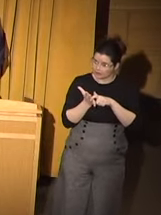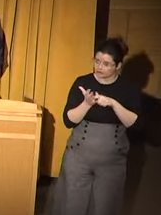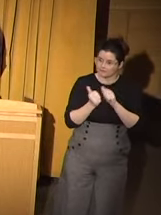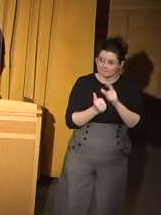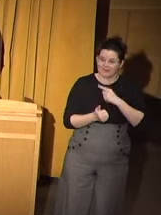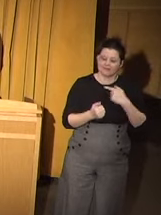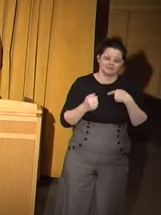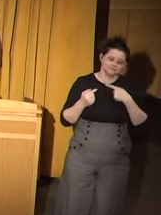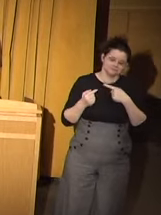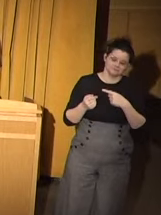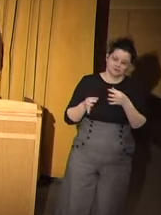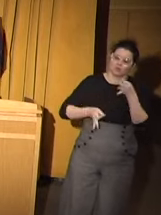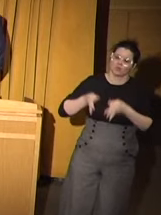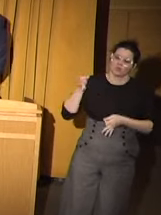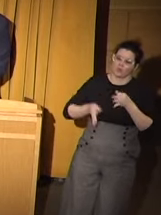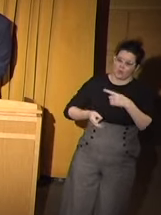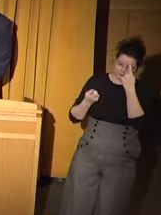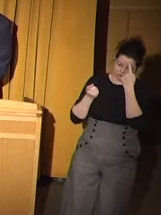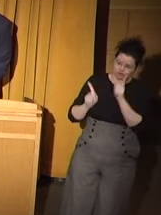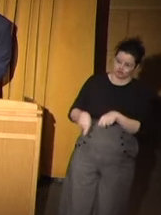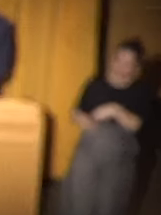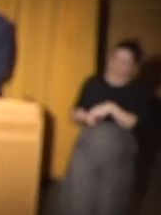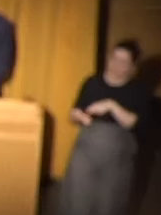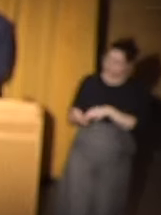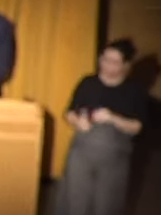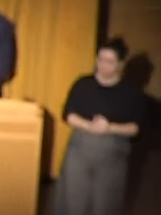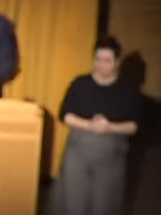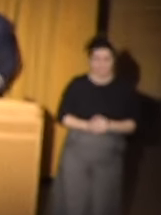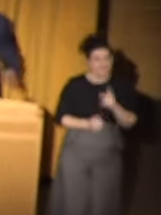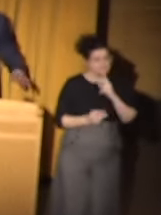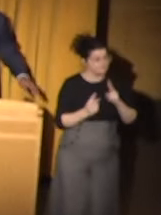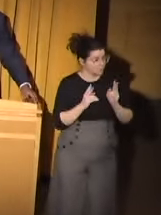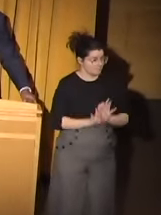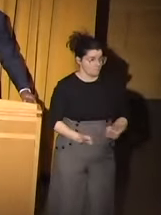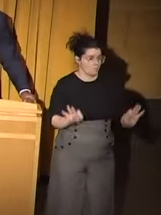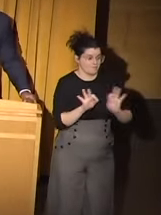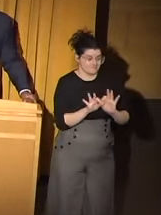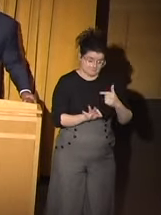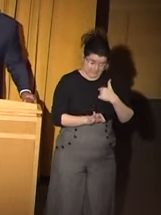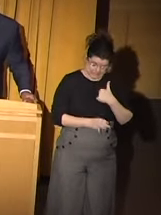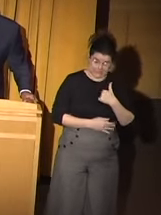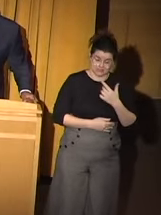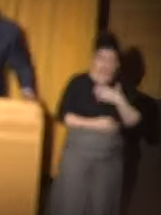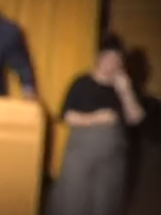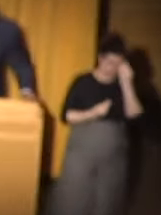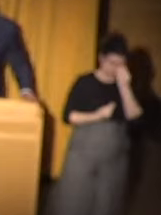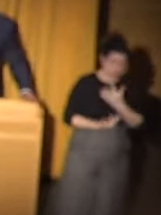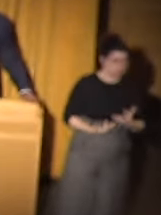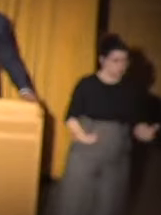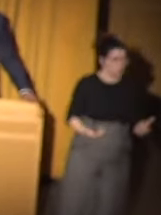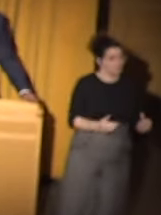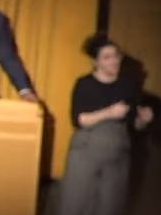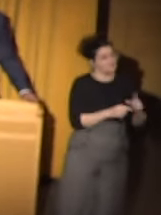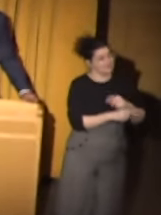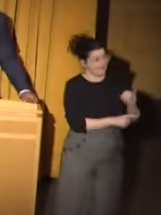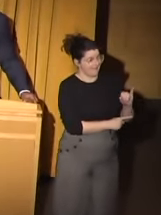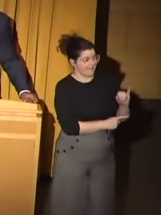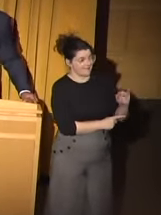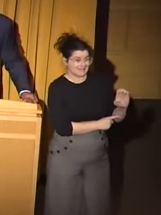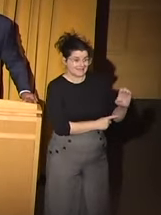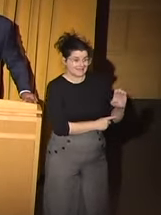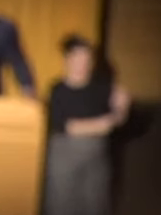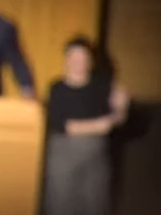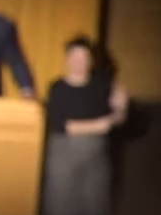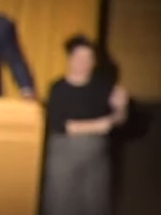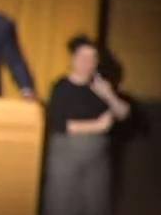that agreement. I think it's important for me to point out and for you to understand that the independent evaluator is an